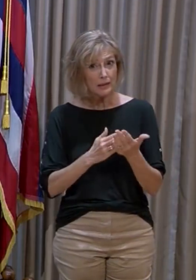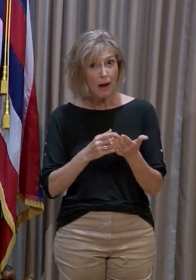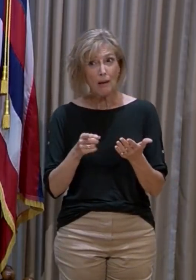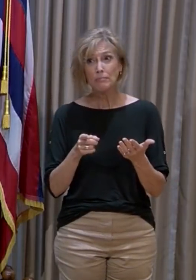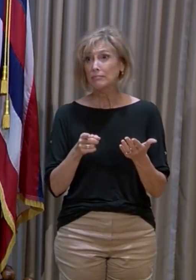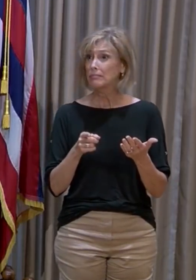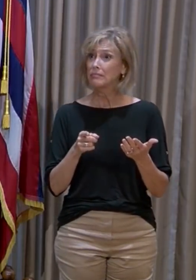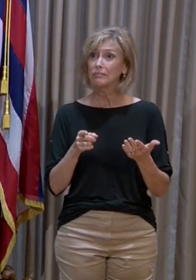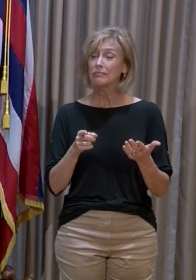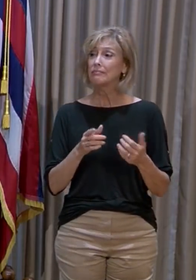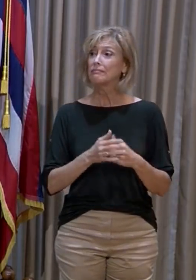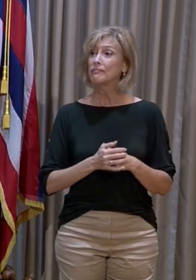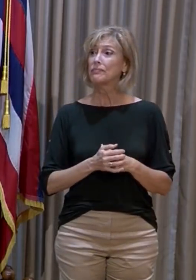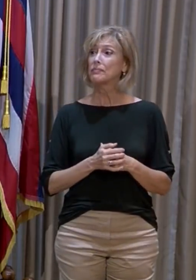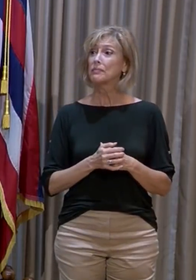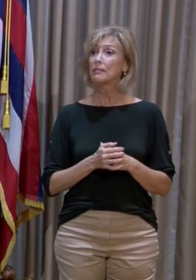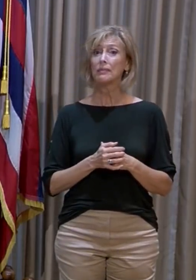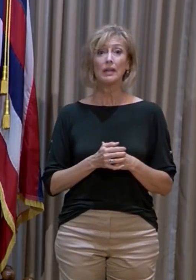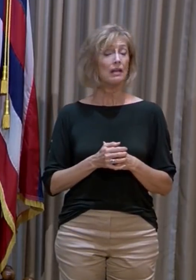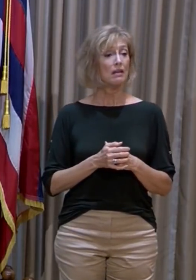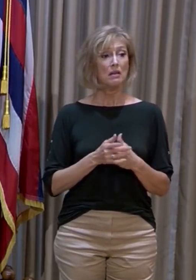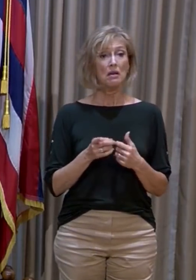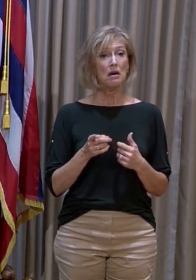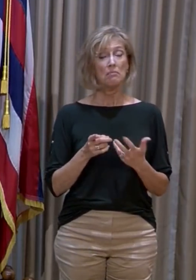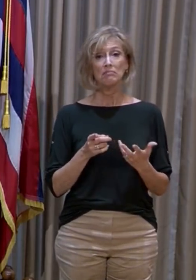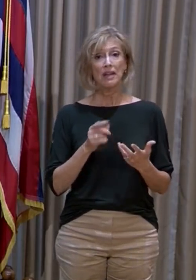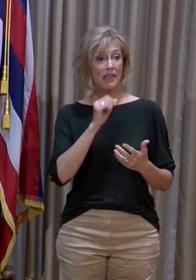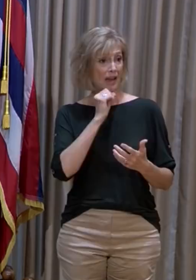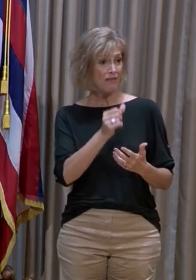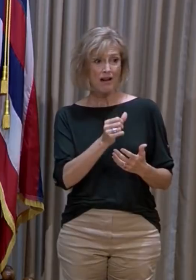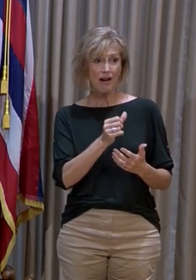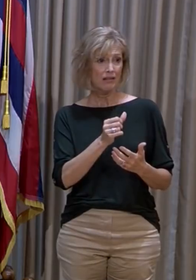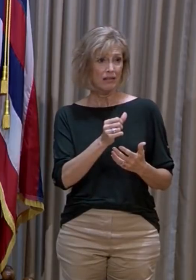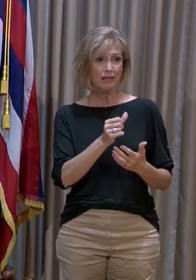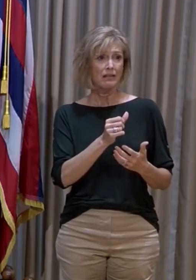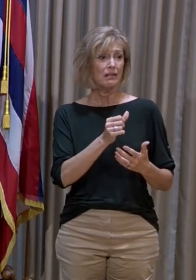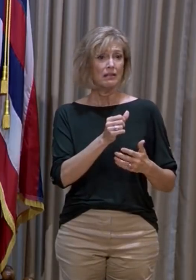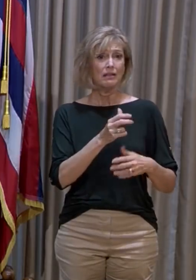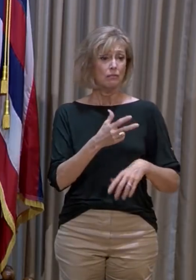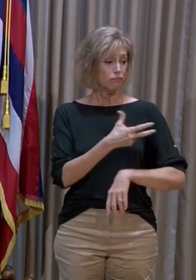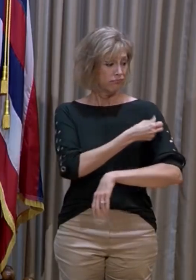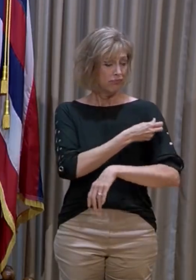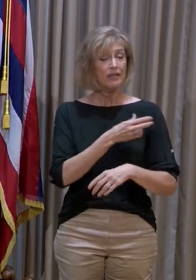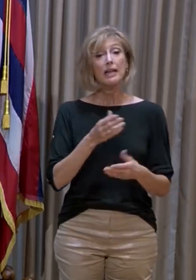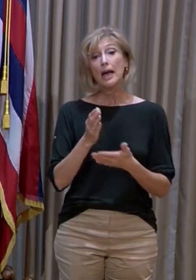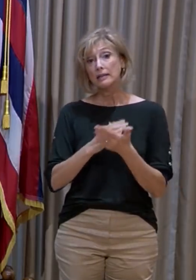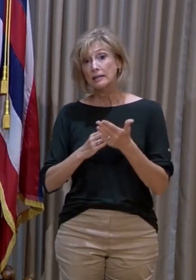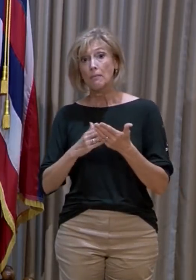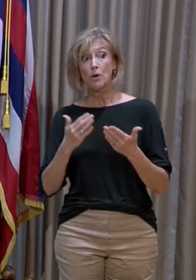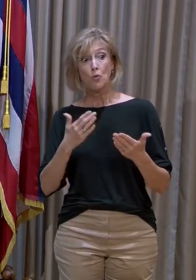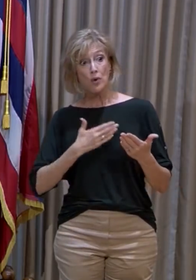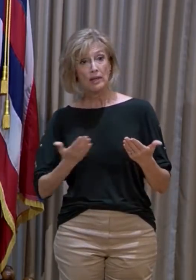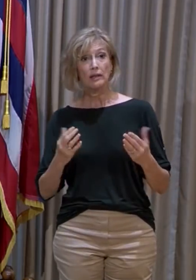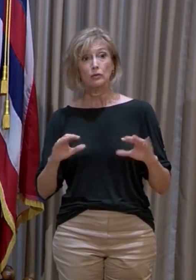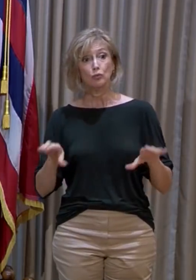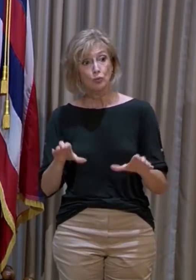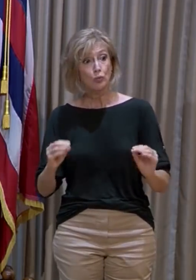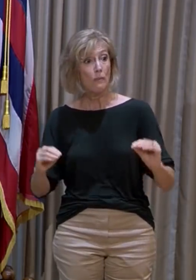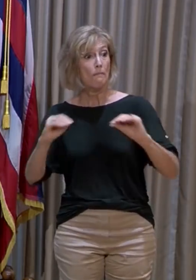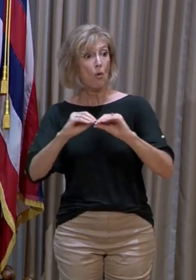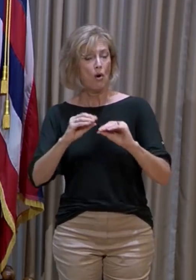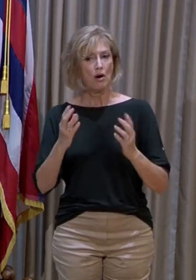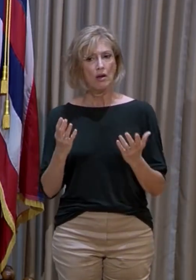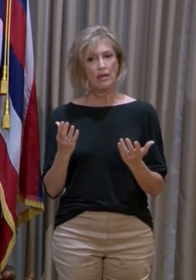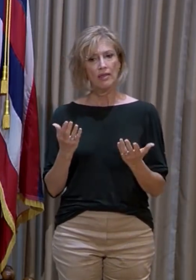up for the entire pandemic and they have been willing to go beyond the call in their duties,